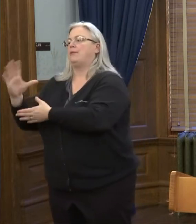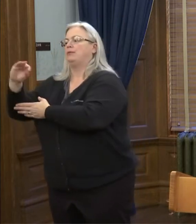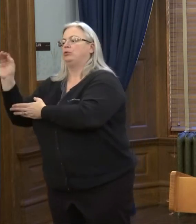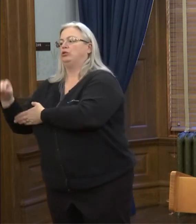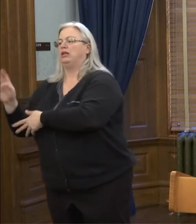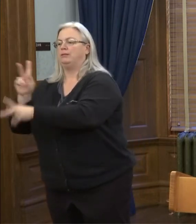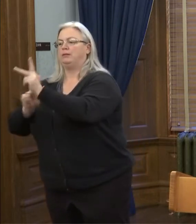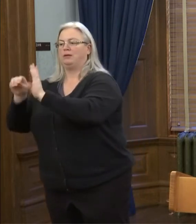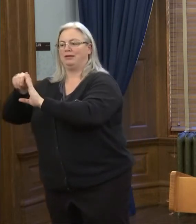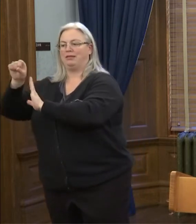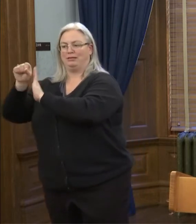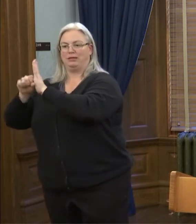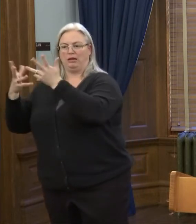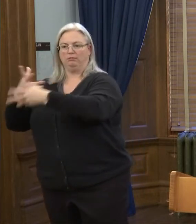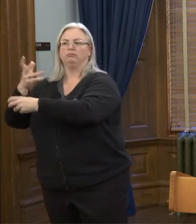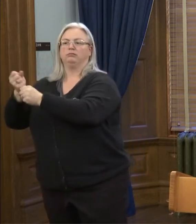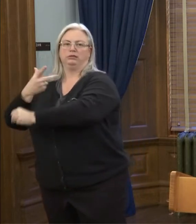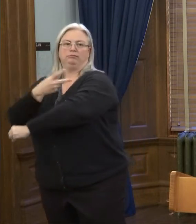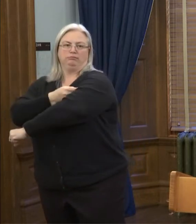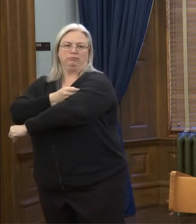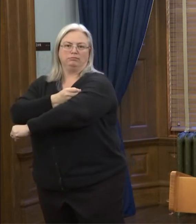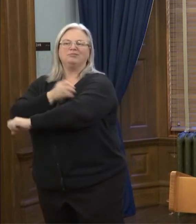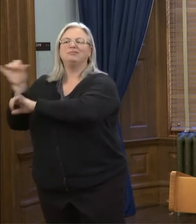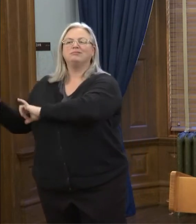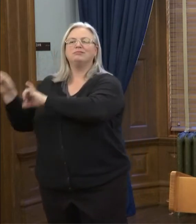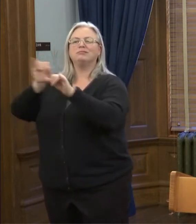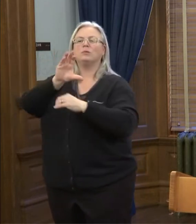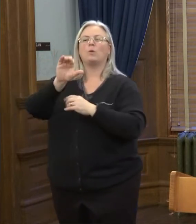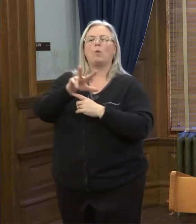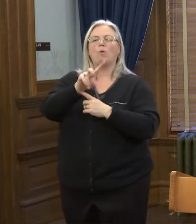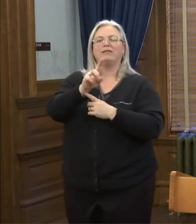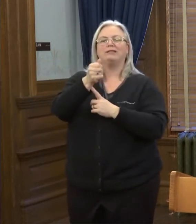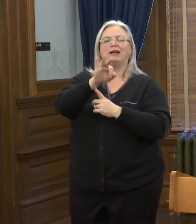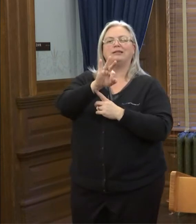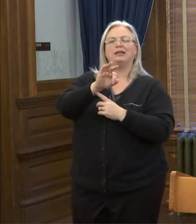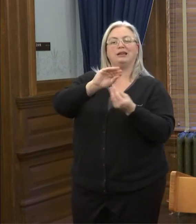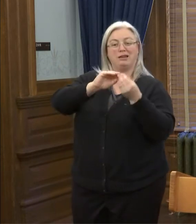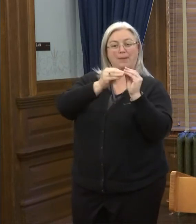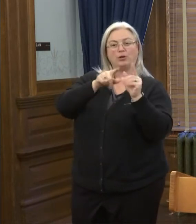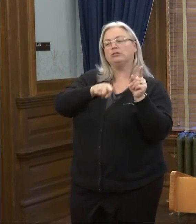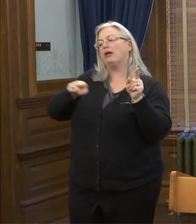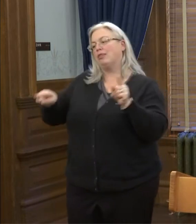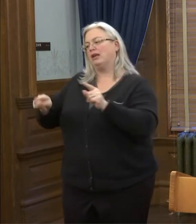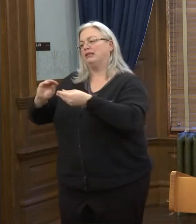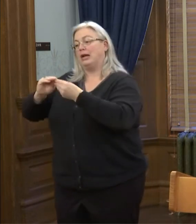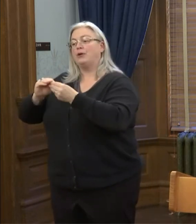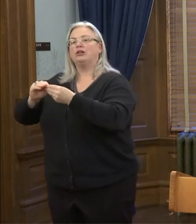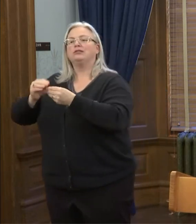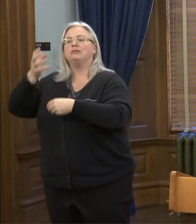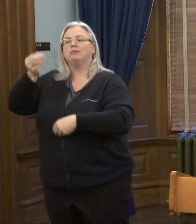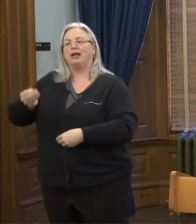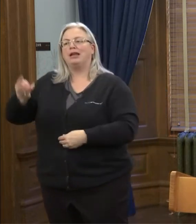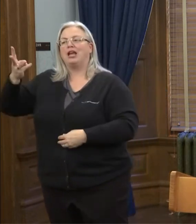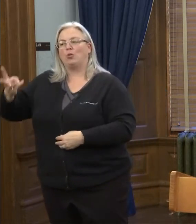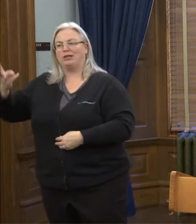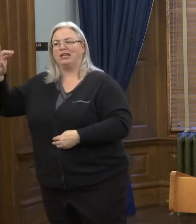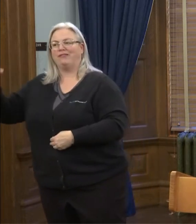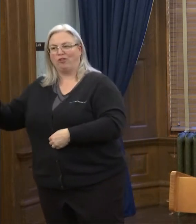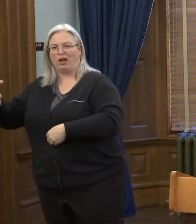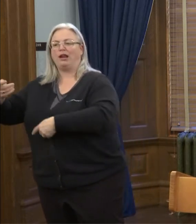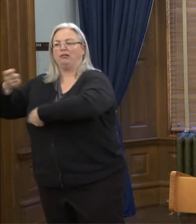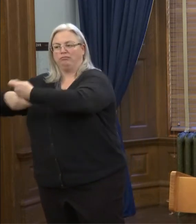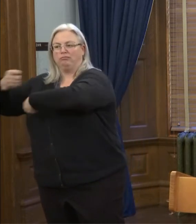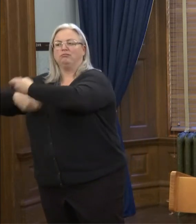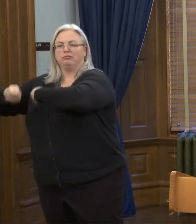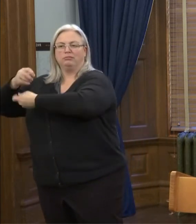Kansans vaccinated. Like the COVID-19 case numbers, these numbers will be updated every Monday, Wednesday, and Friday.